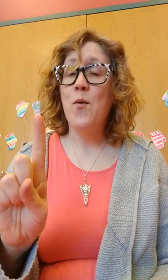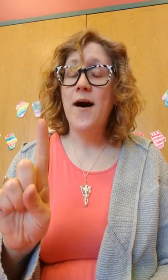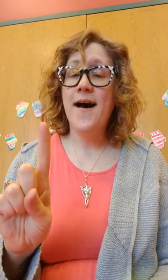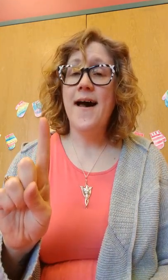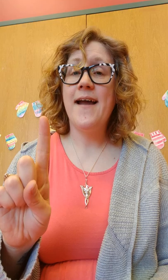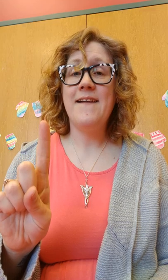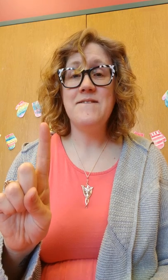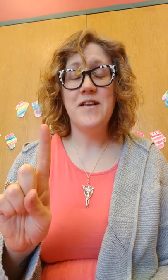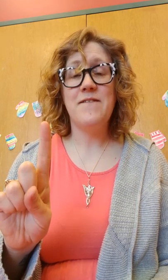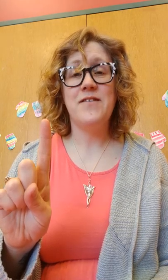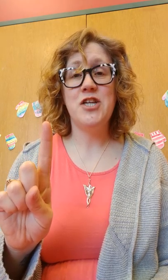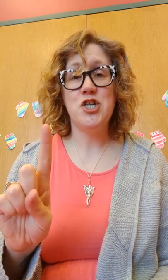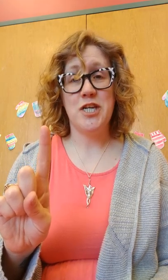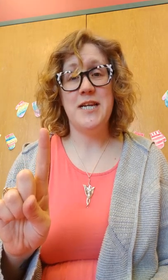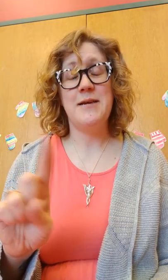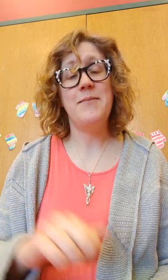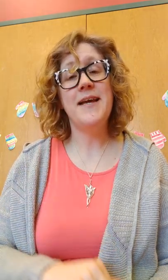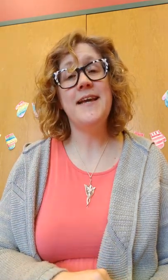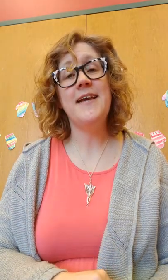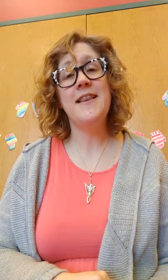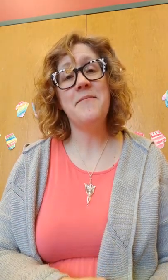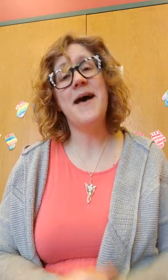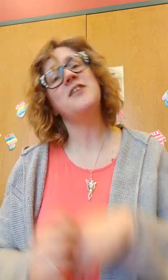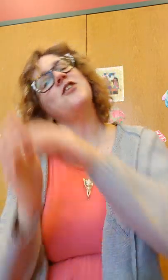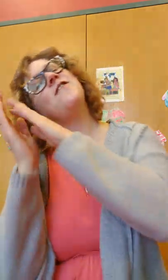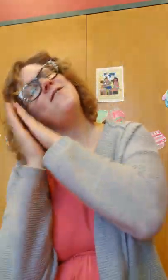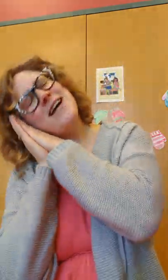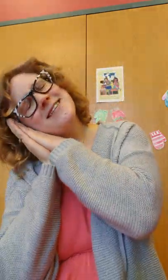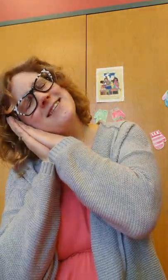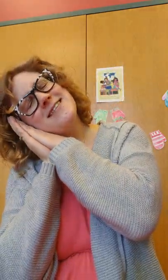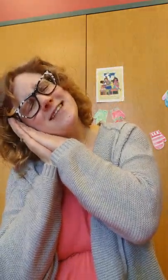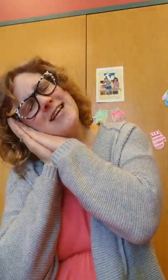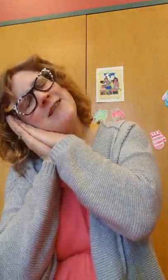white and fluffy sheep in the pasture fast asleep.